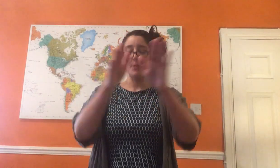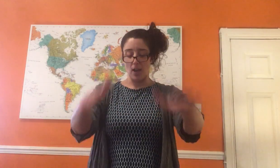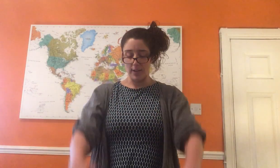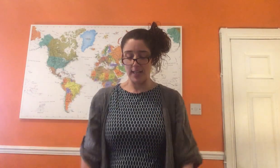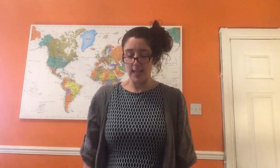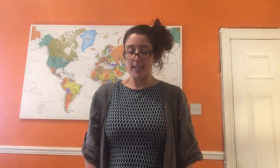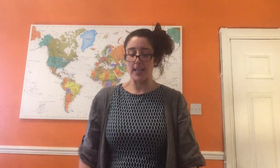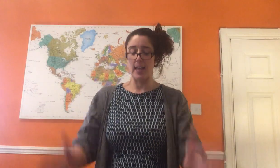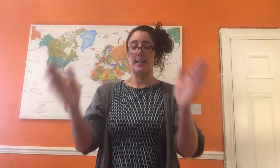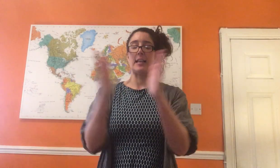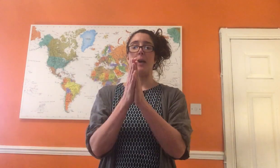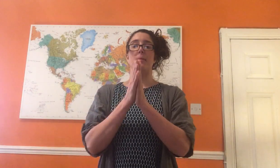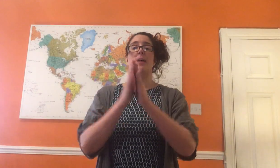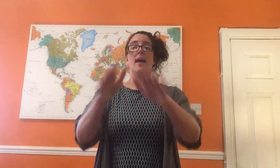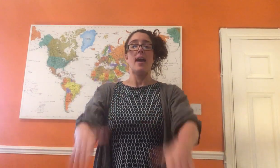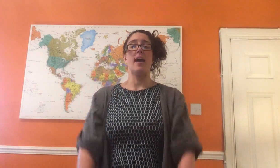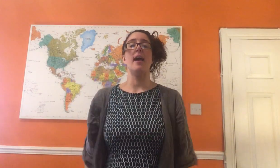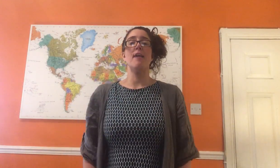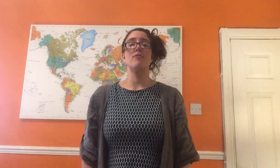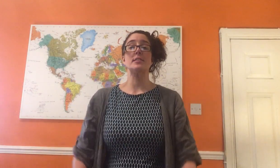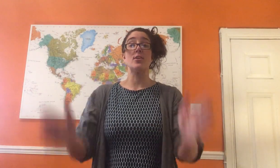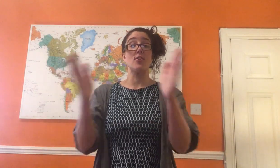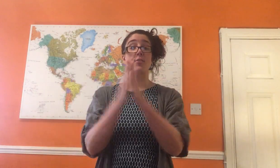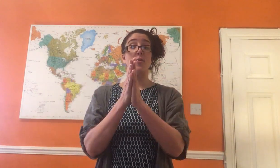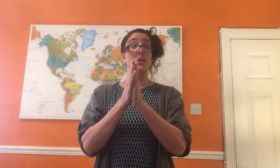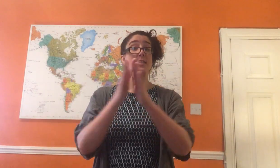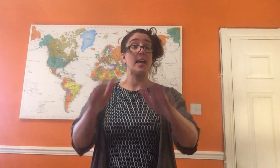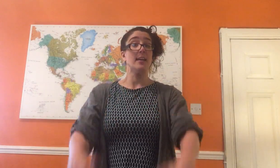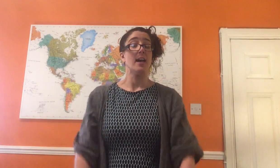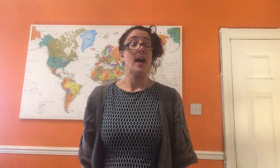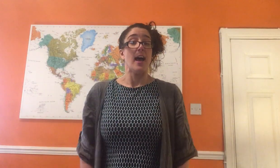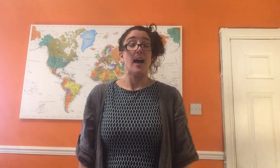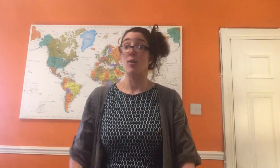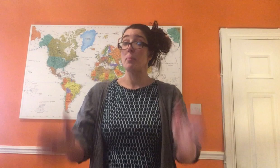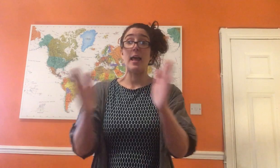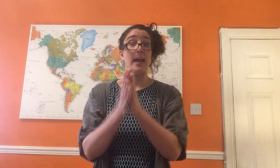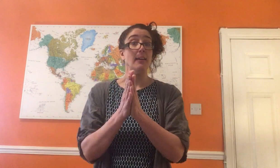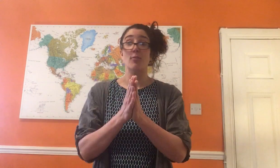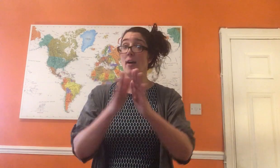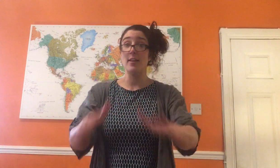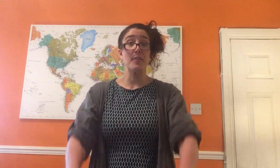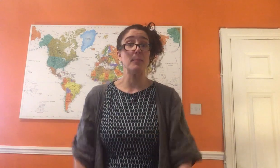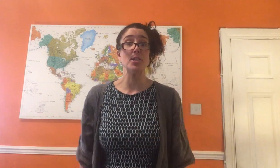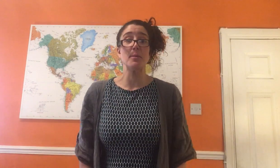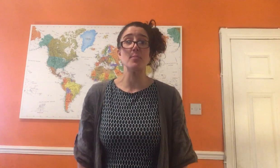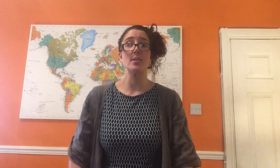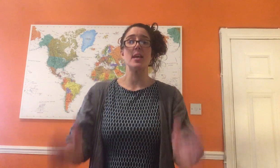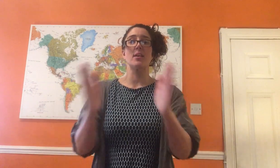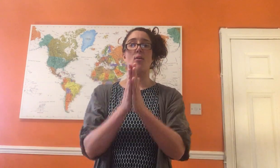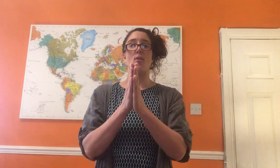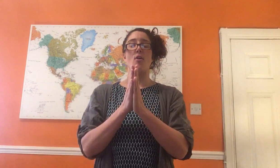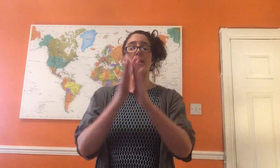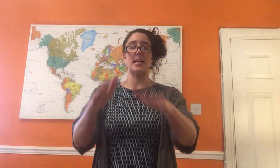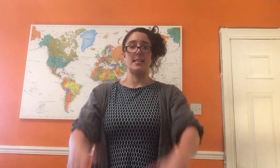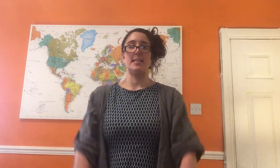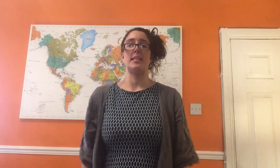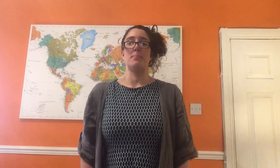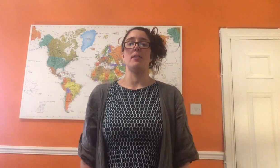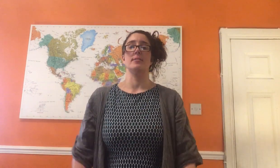So we're going knees and clap. Every song we sing or play or anything we do with music always had a steady pulse